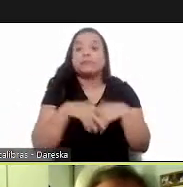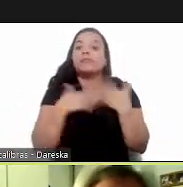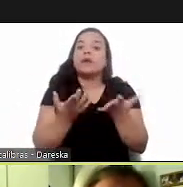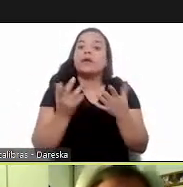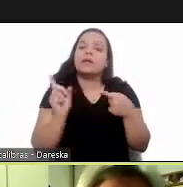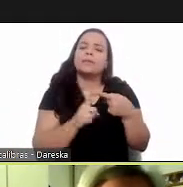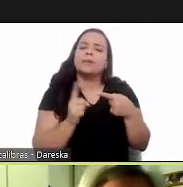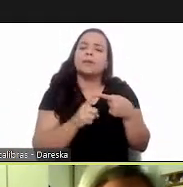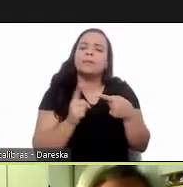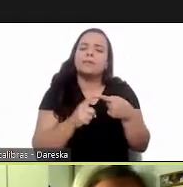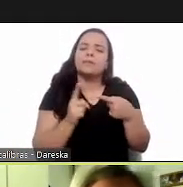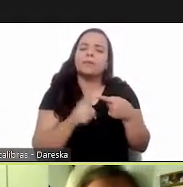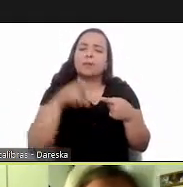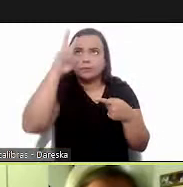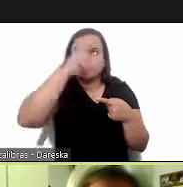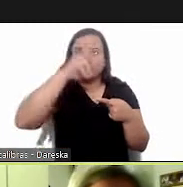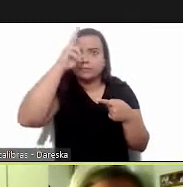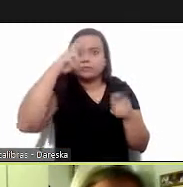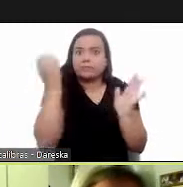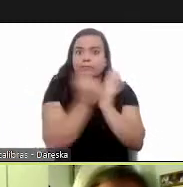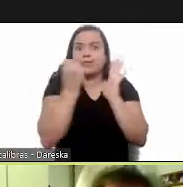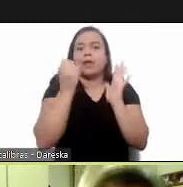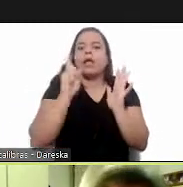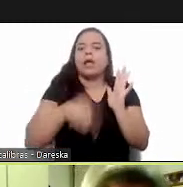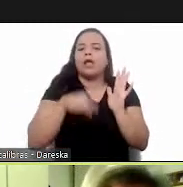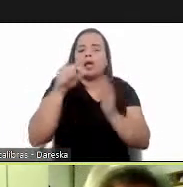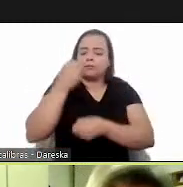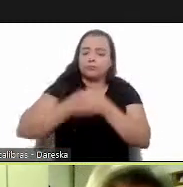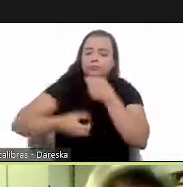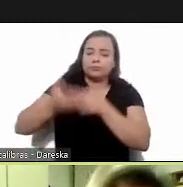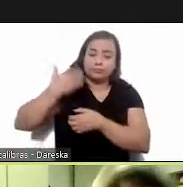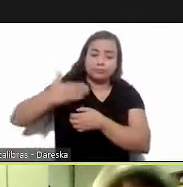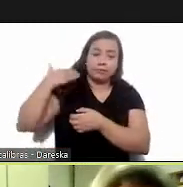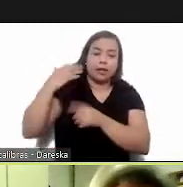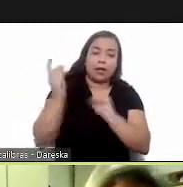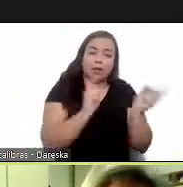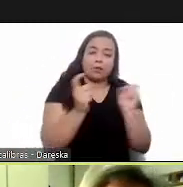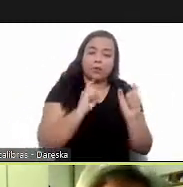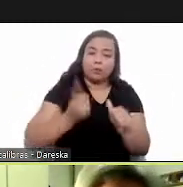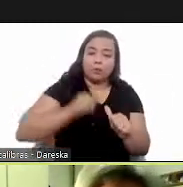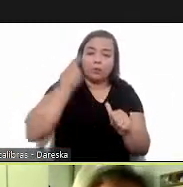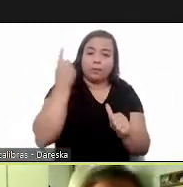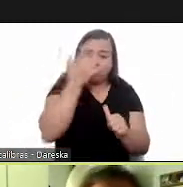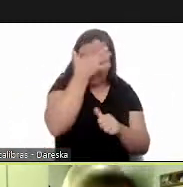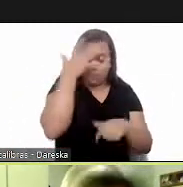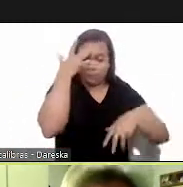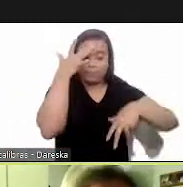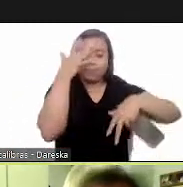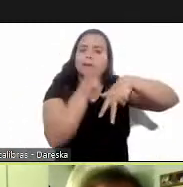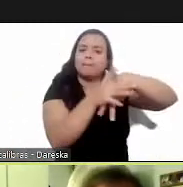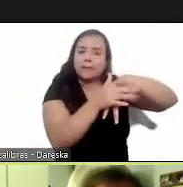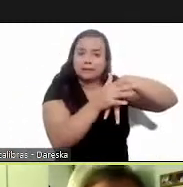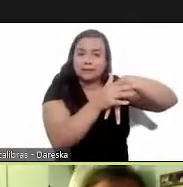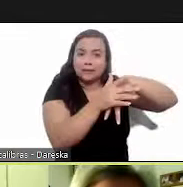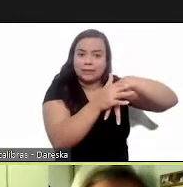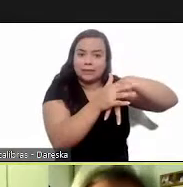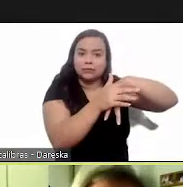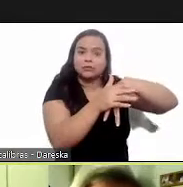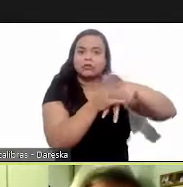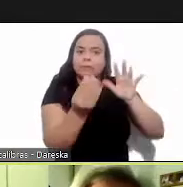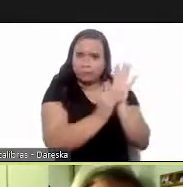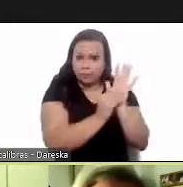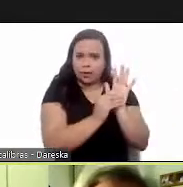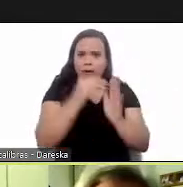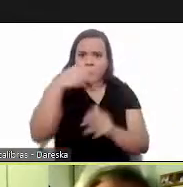first milestone was this first meeting of patients patients here